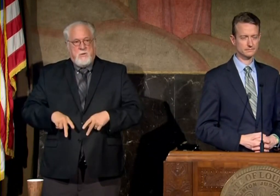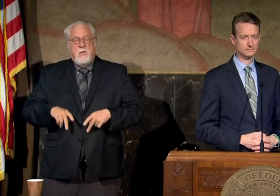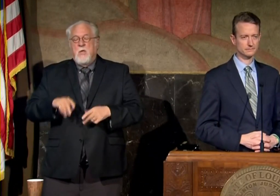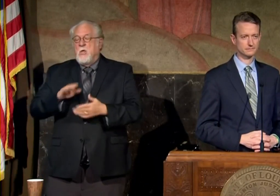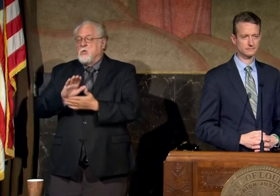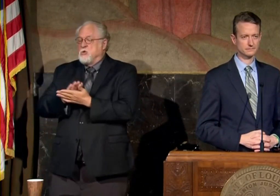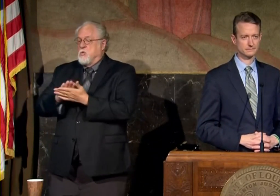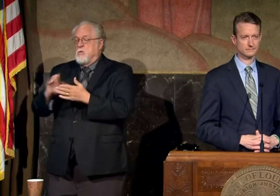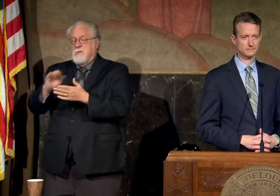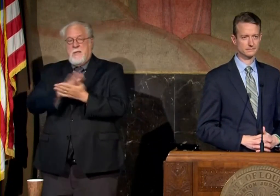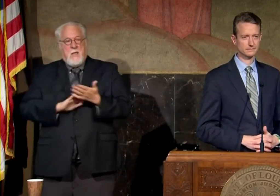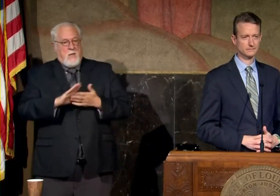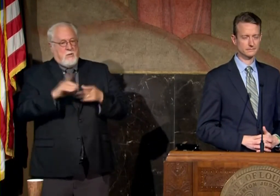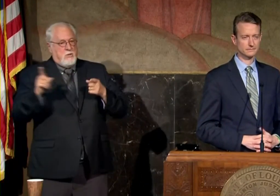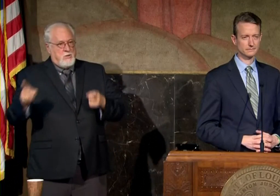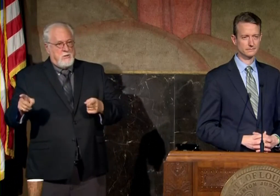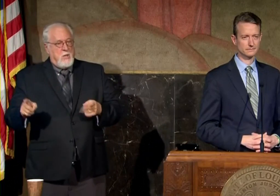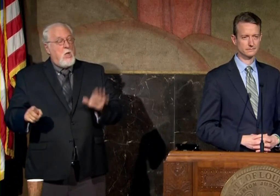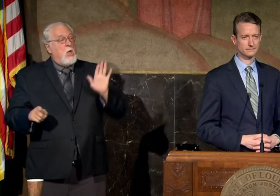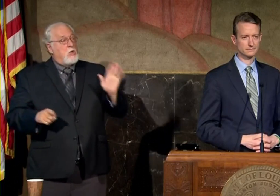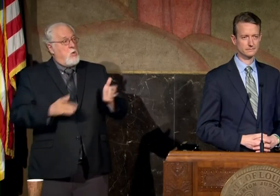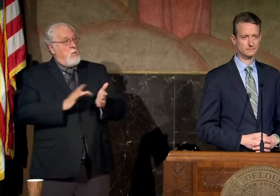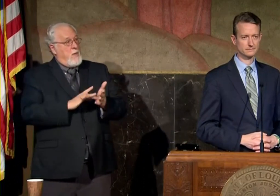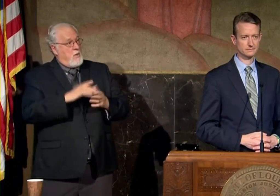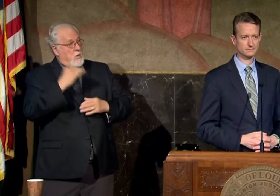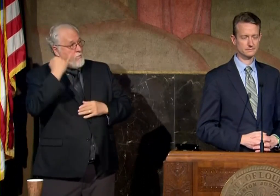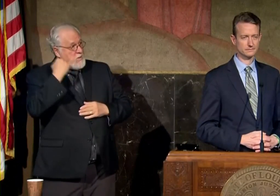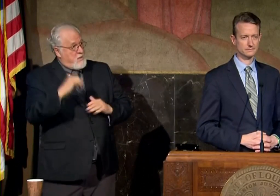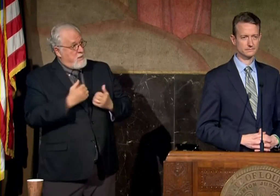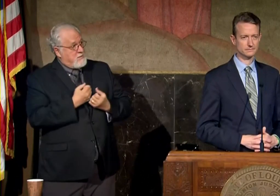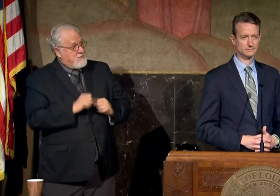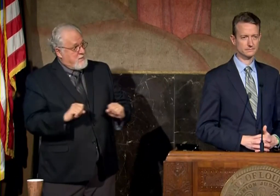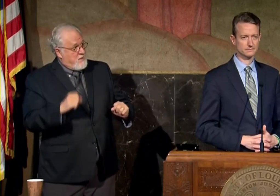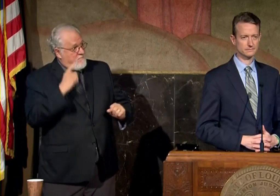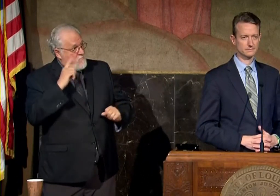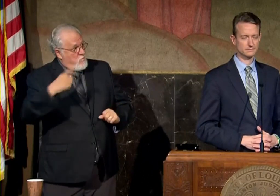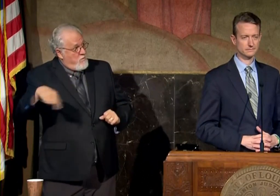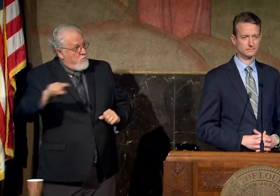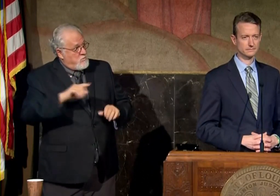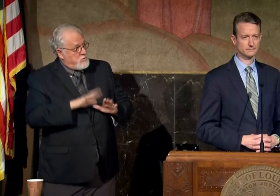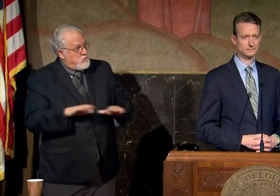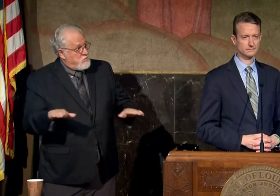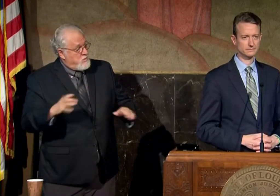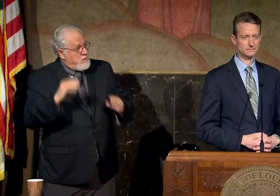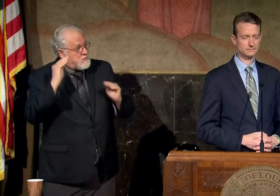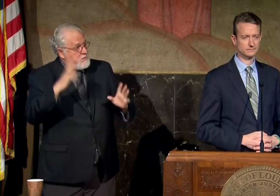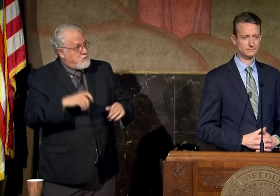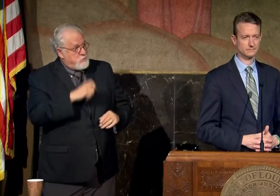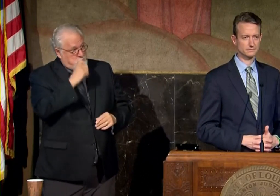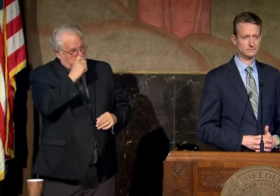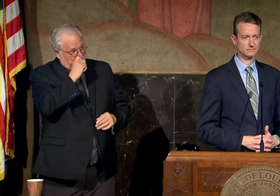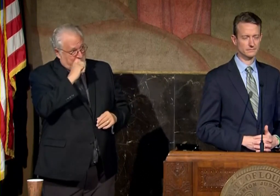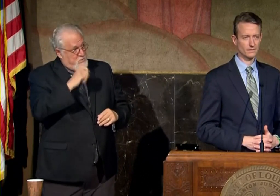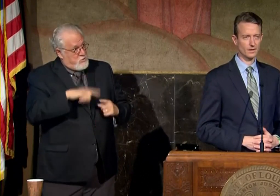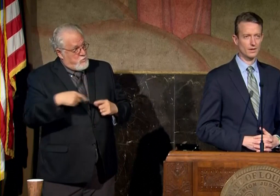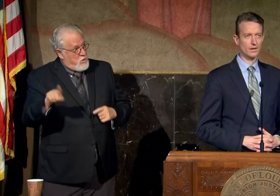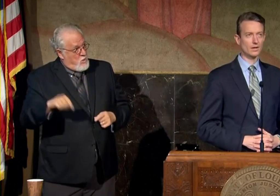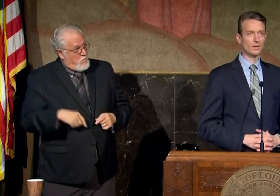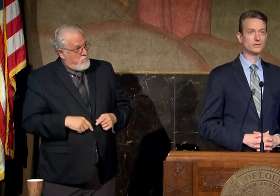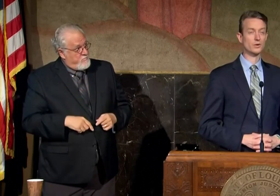weeks or within a month in your medical opinion is it safe for those children and teachers uh to go